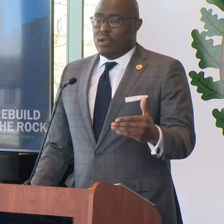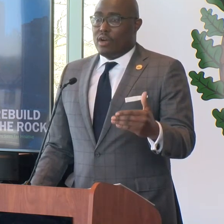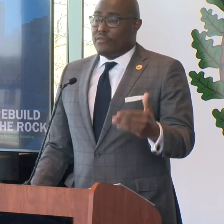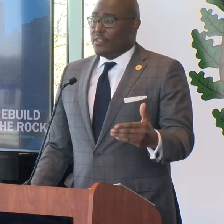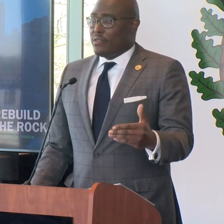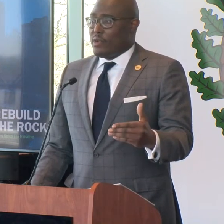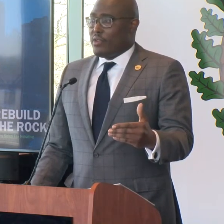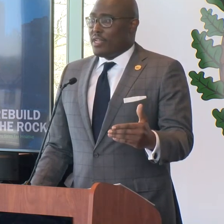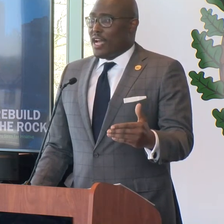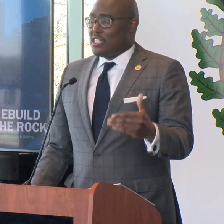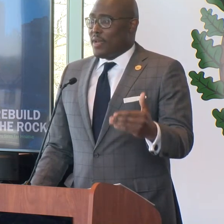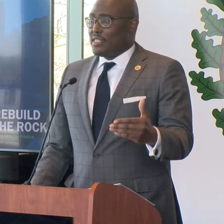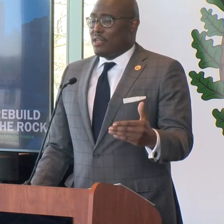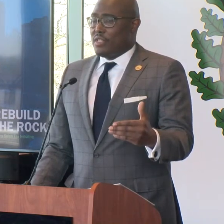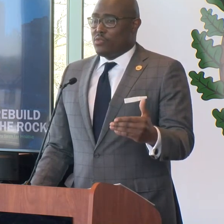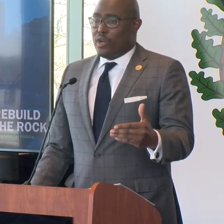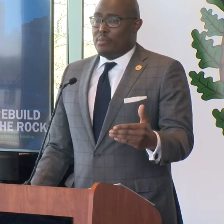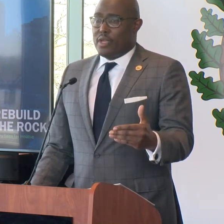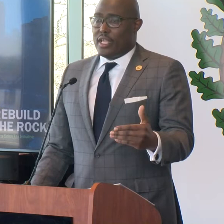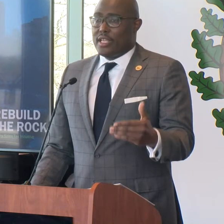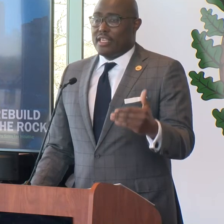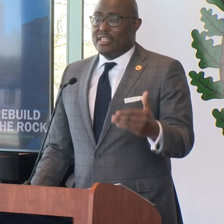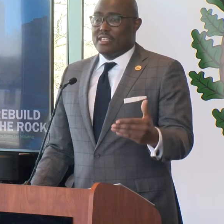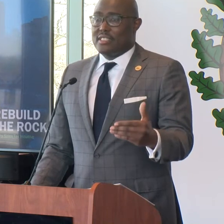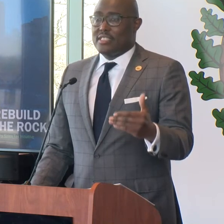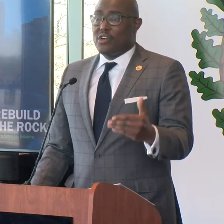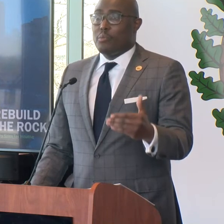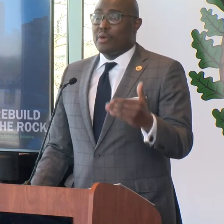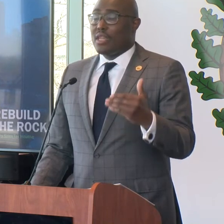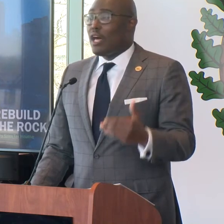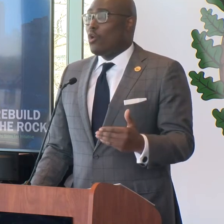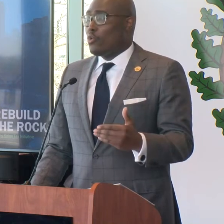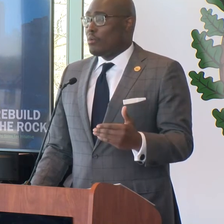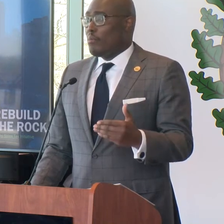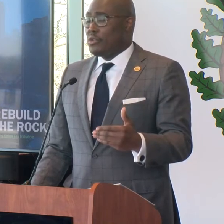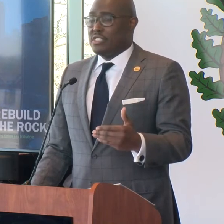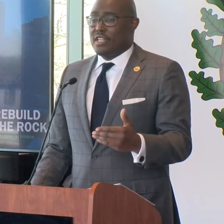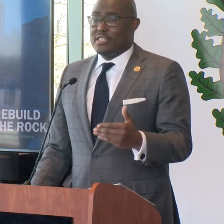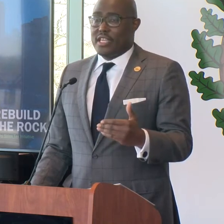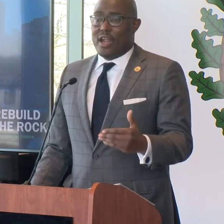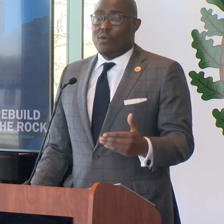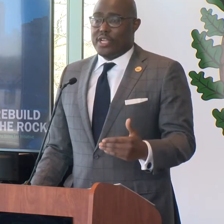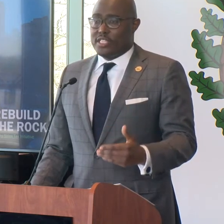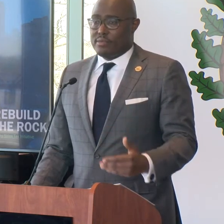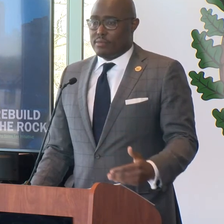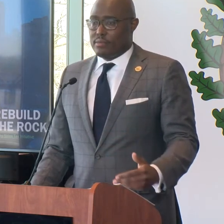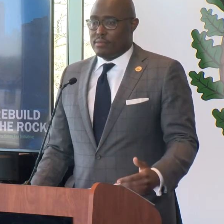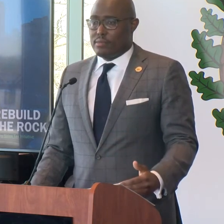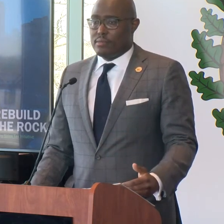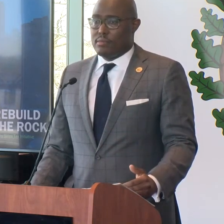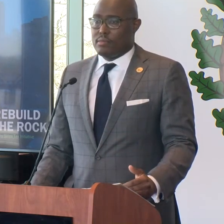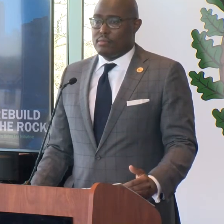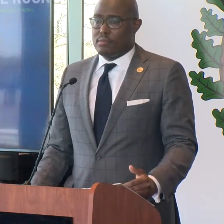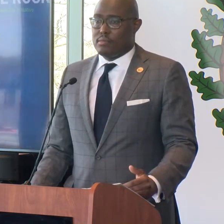of $53 million based on this one penny gets us still below most cities in our region.